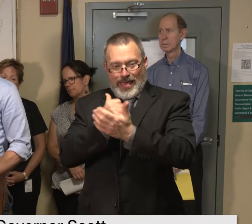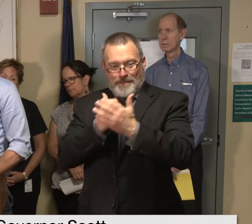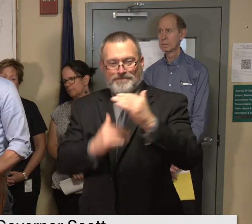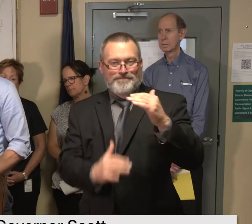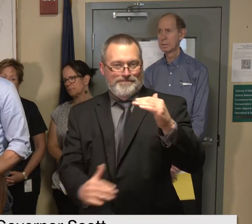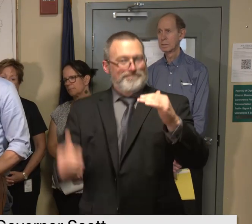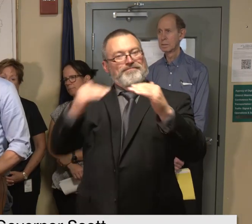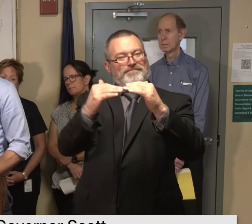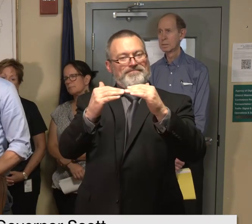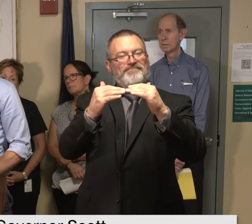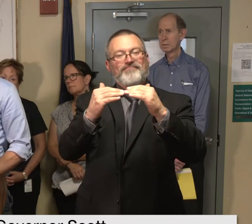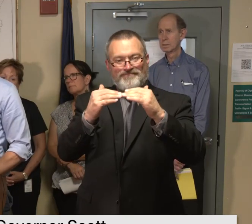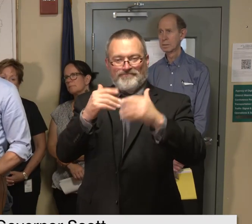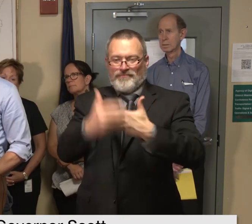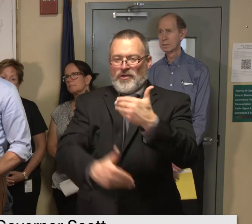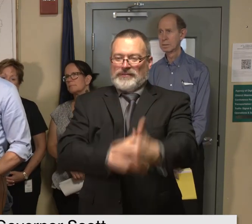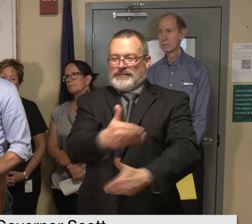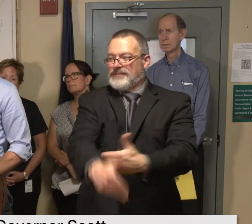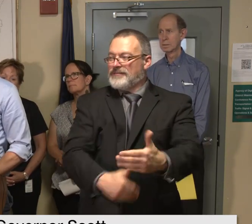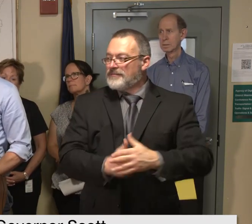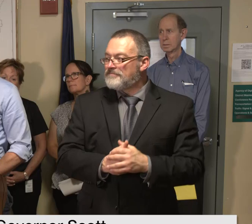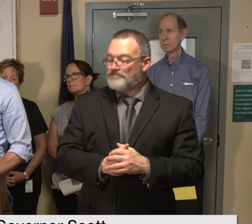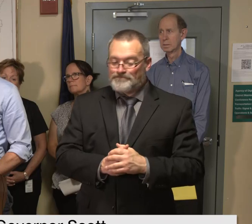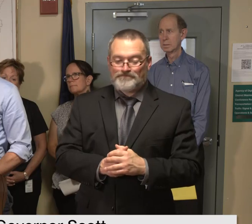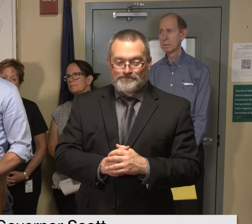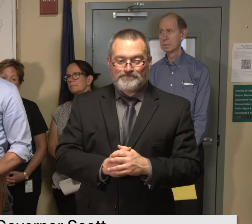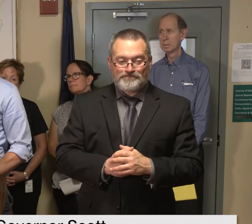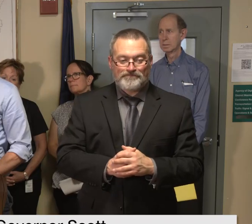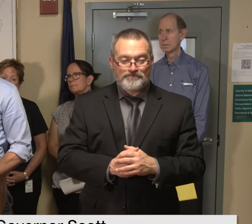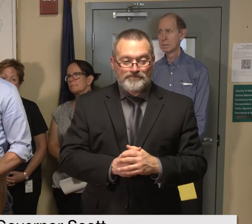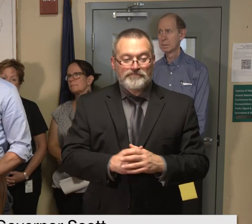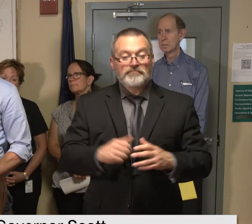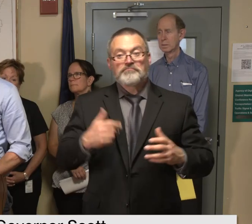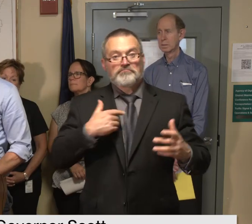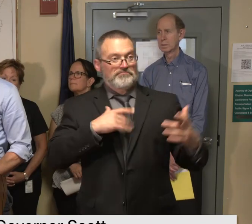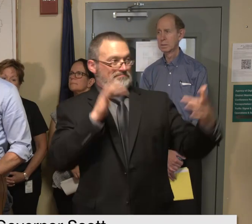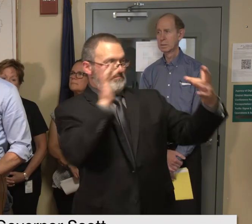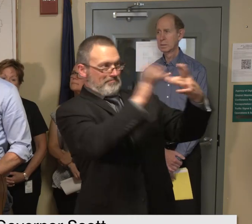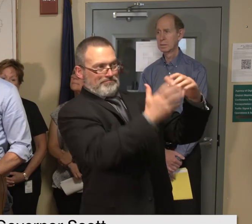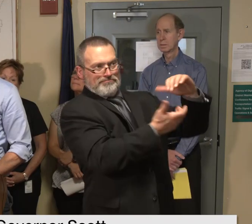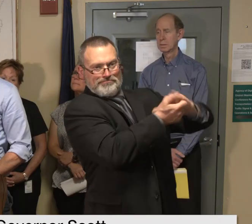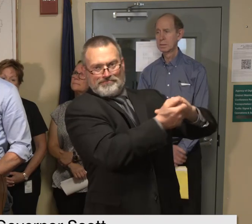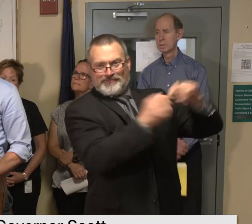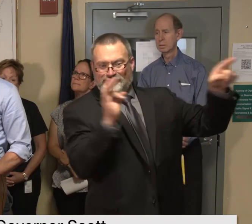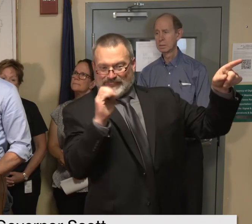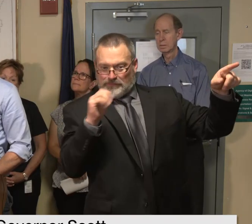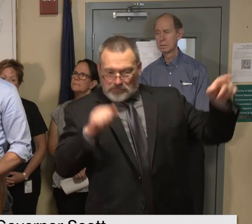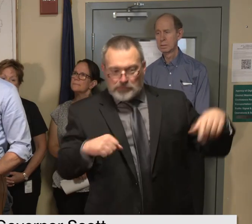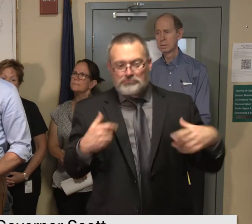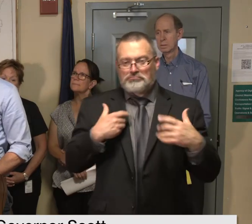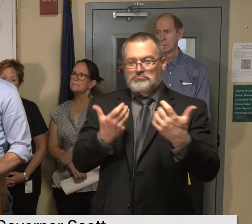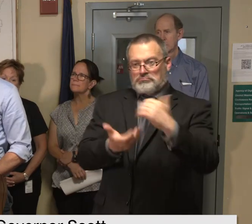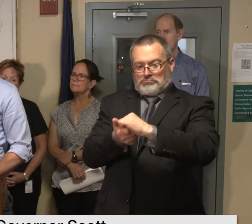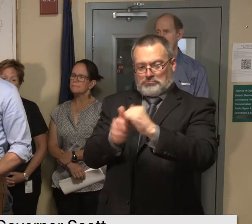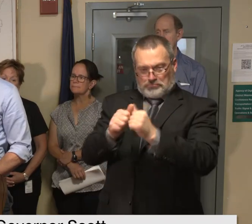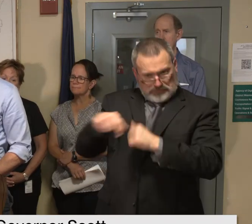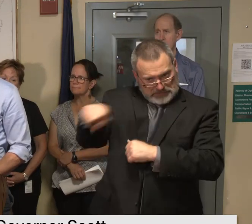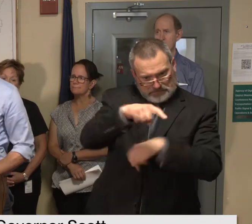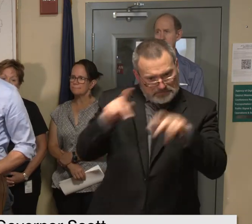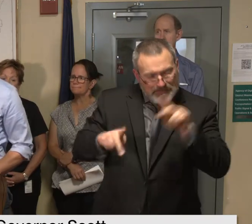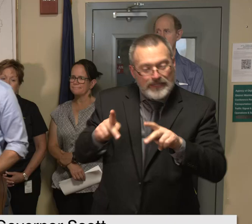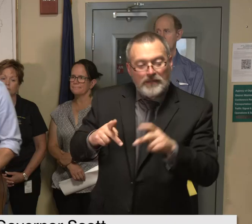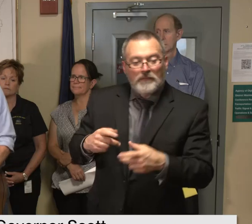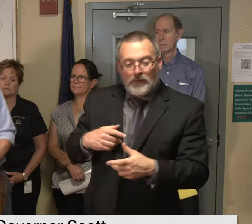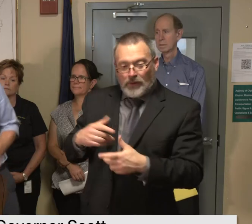so we will continue to work with fema of course and we also will look to the volunteer processes and some of the state resources we've brought